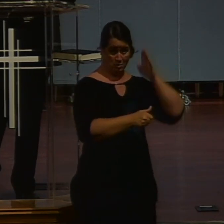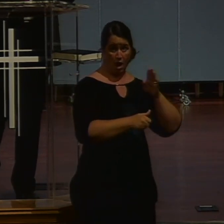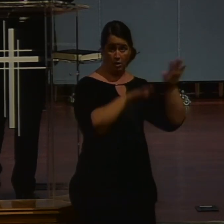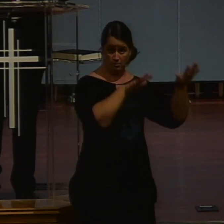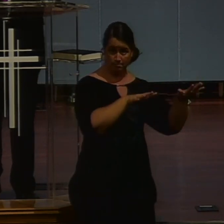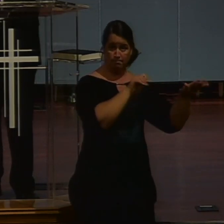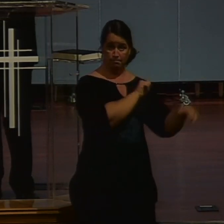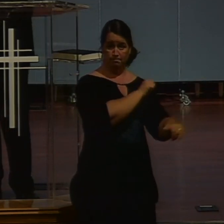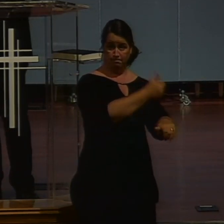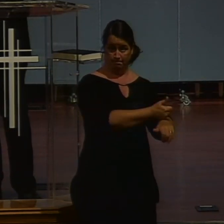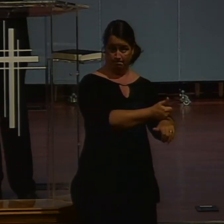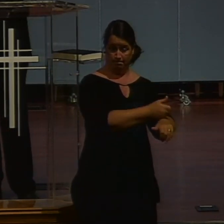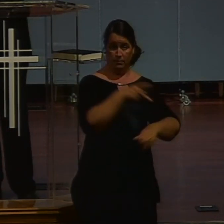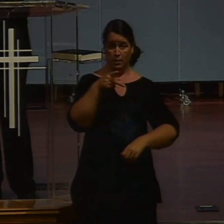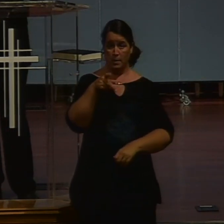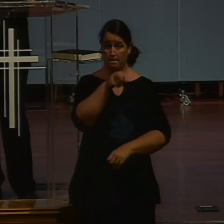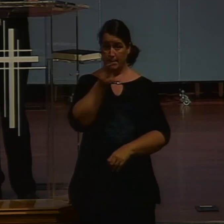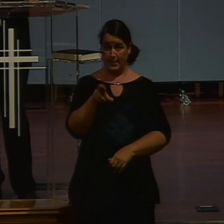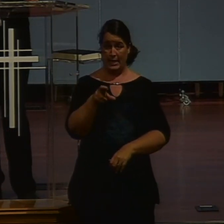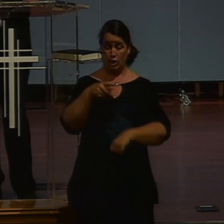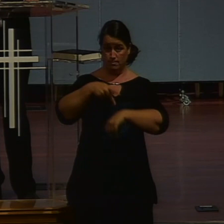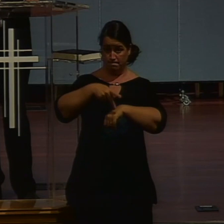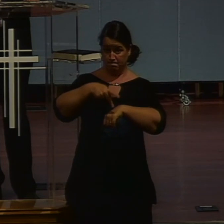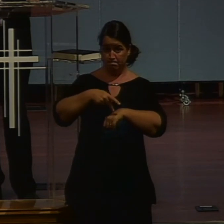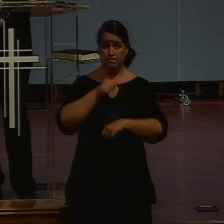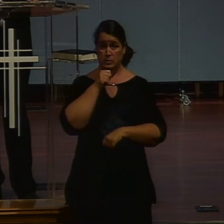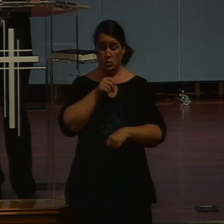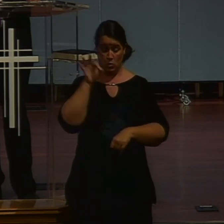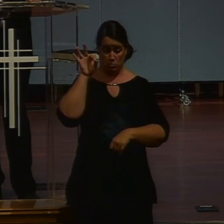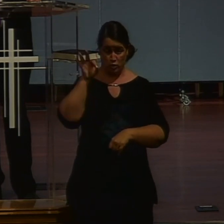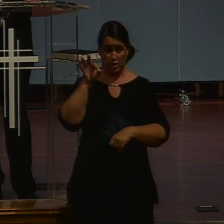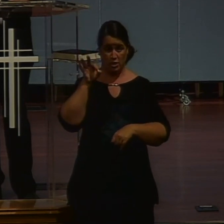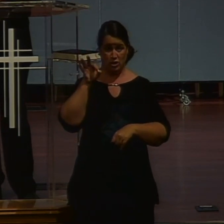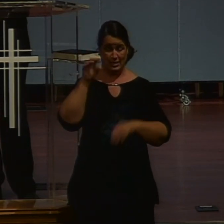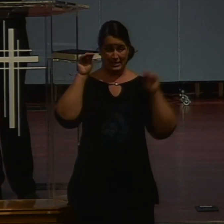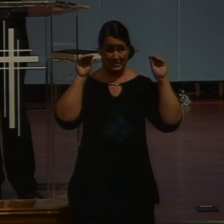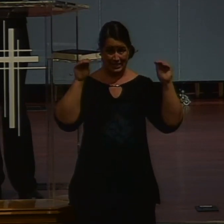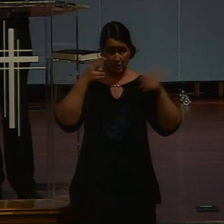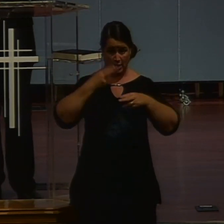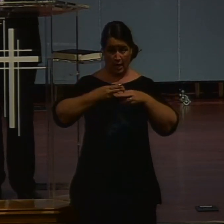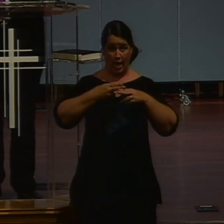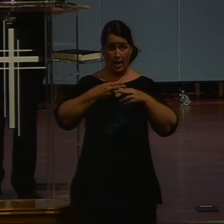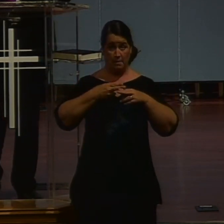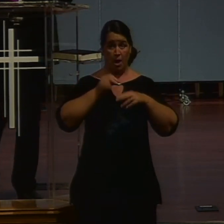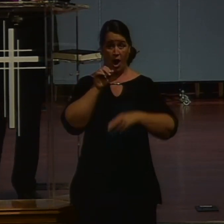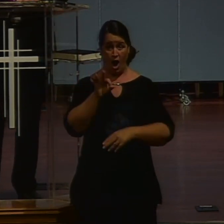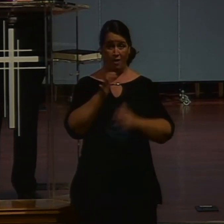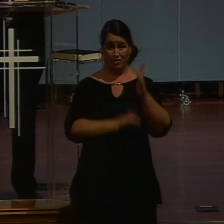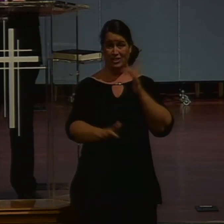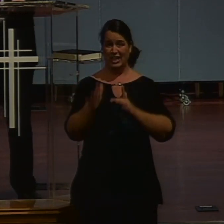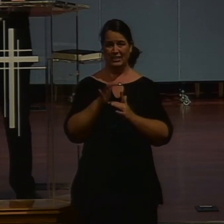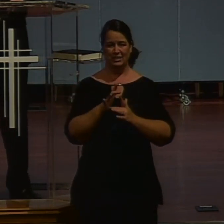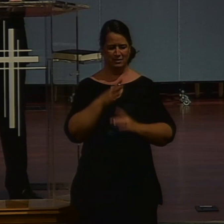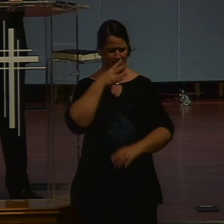commanded not to even preach or teach in the name of Jesus, we ought to obey God rather than man. And all this hub hub and hearing